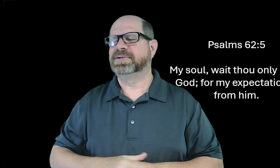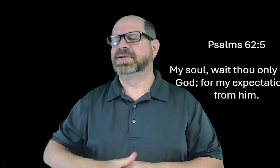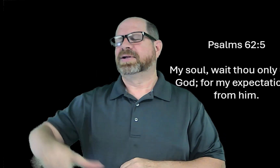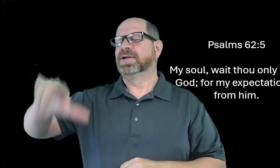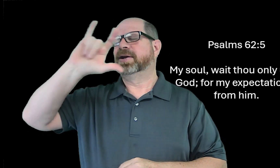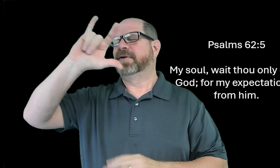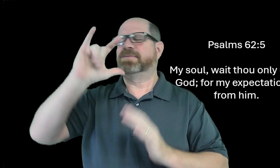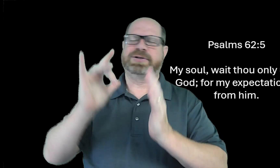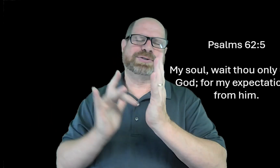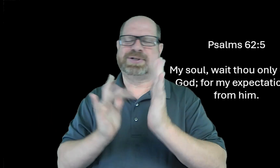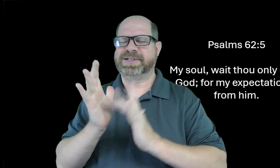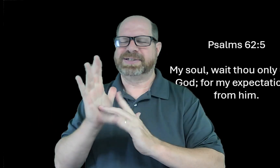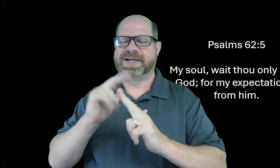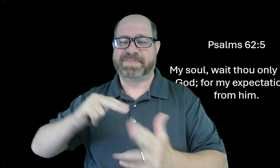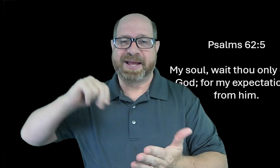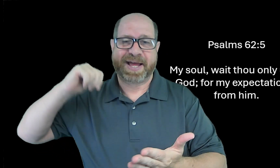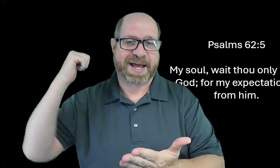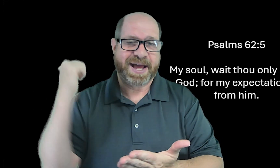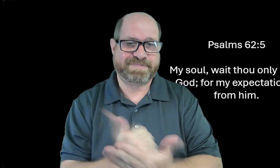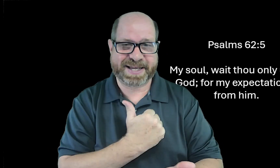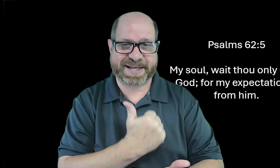taught us today. We love you in Jesus name. Amen. Amen.